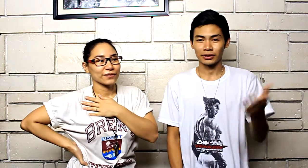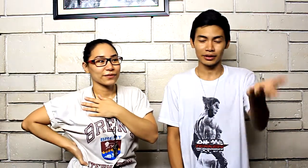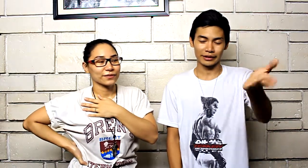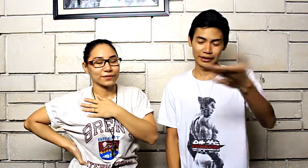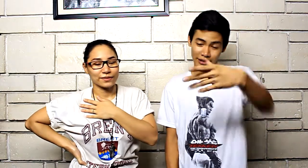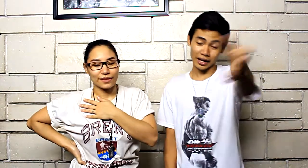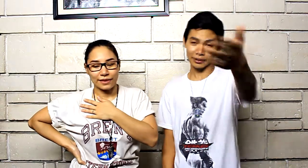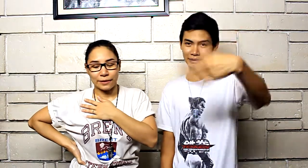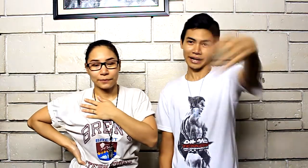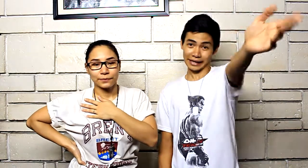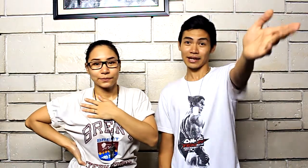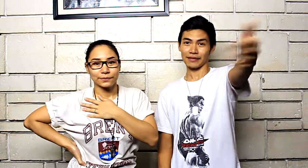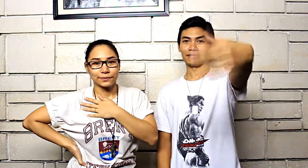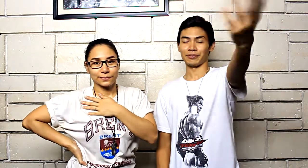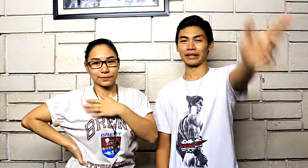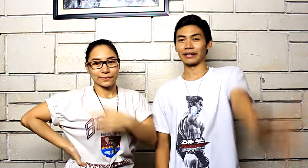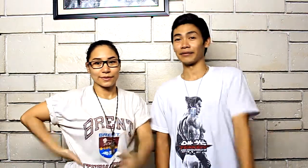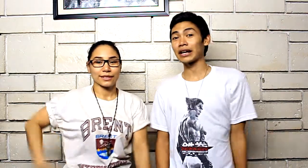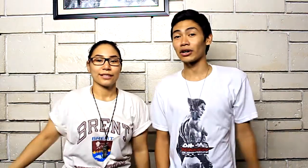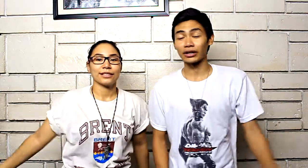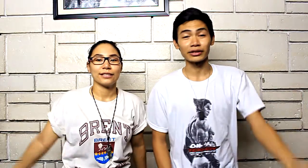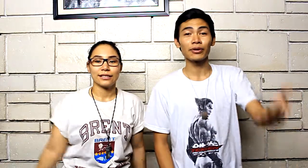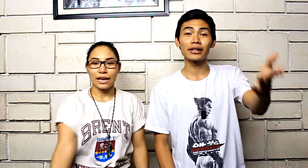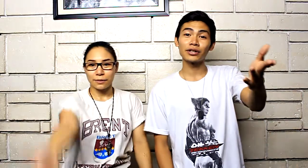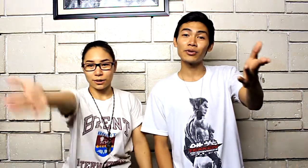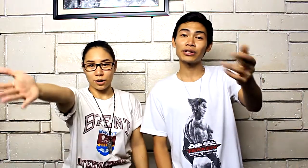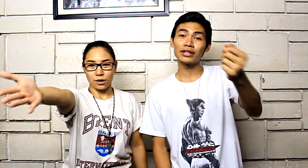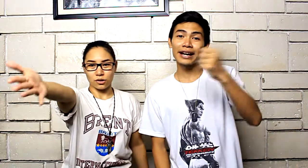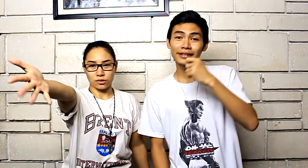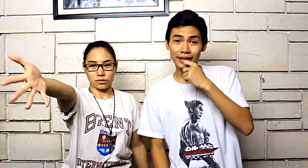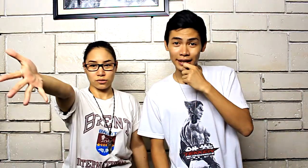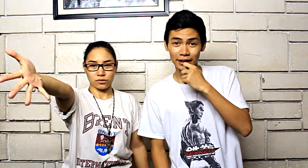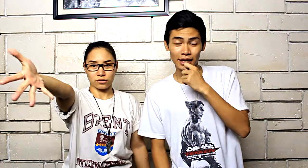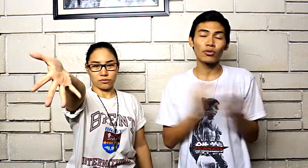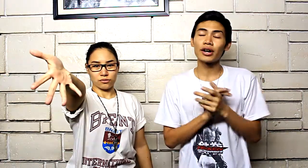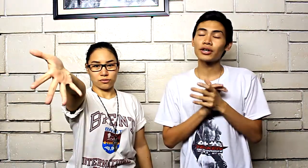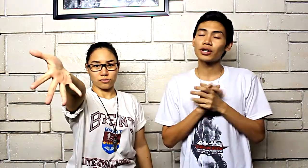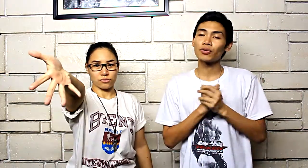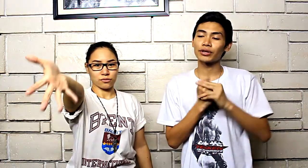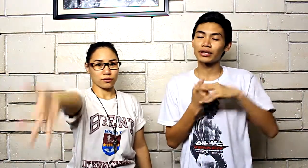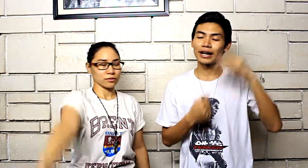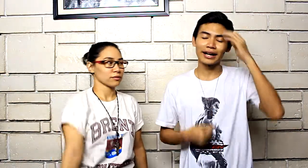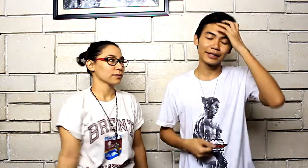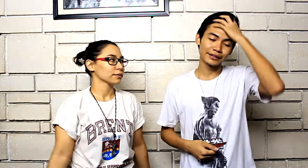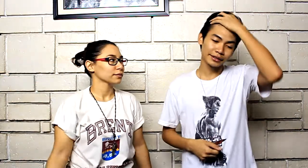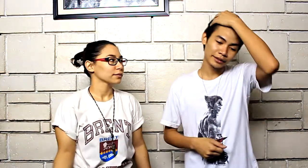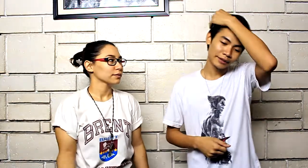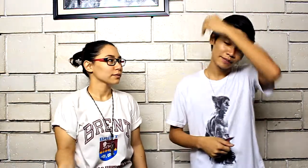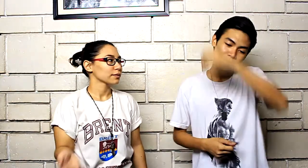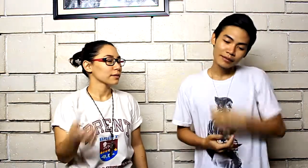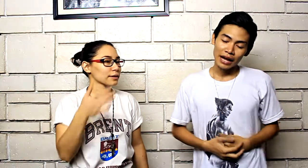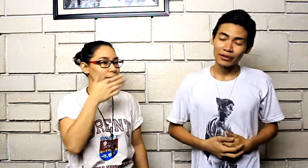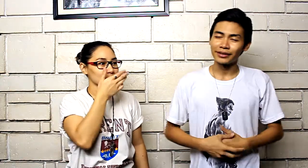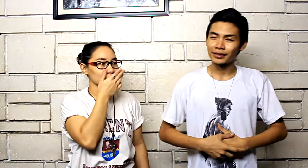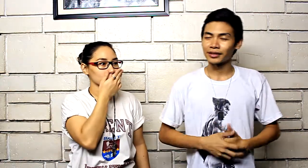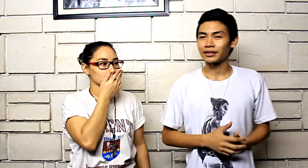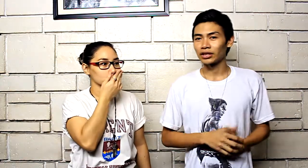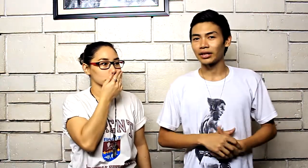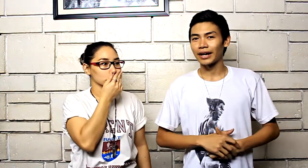got me the idea for making a video because I want to know what you guys think I want know what you guys how disgusting you guys